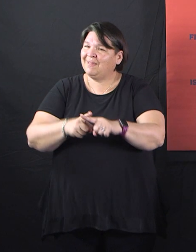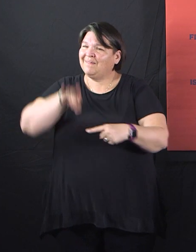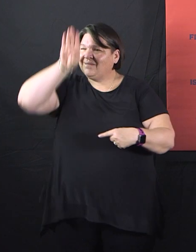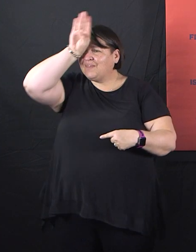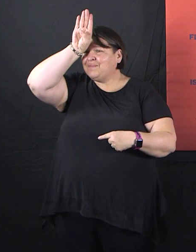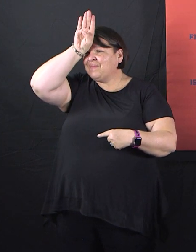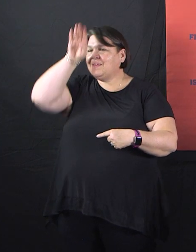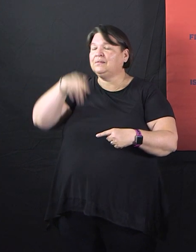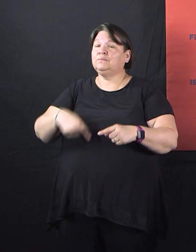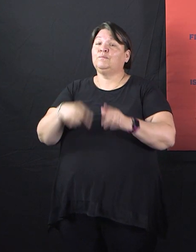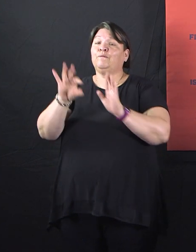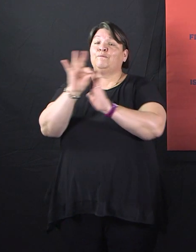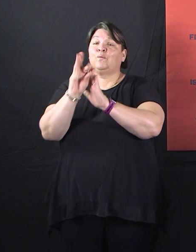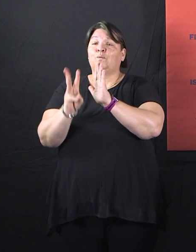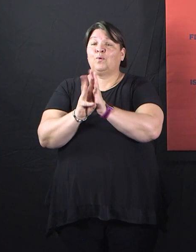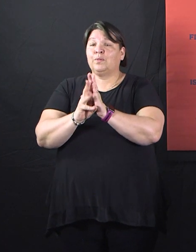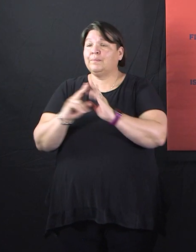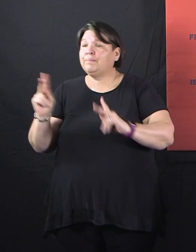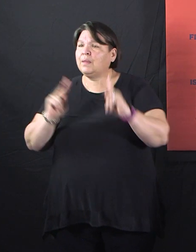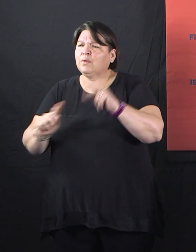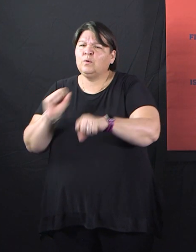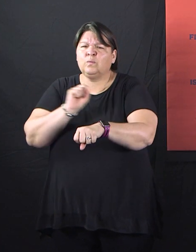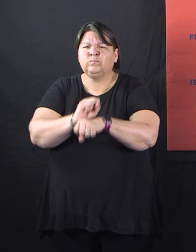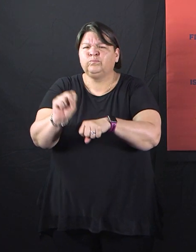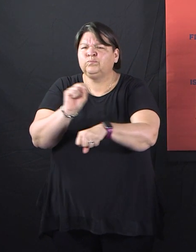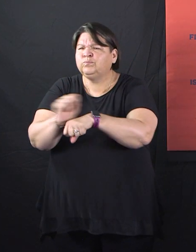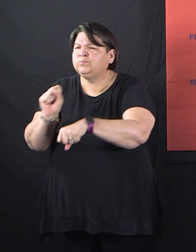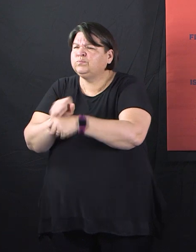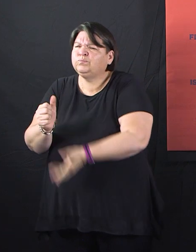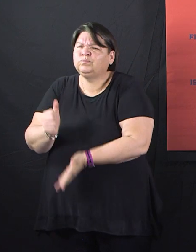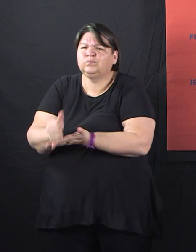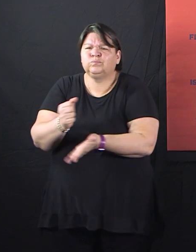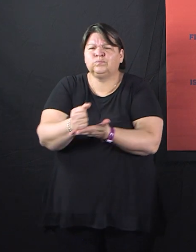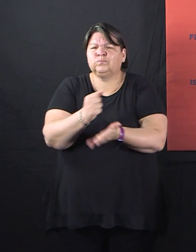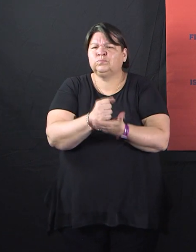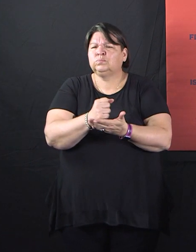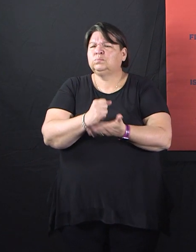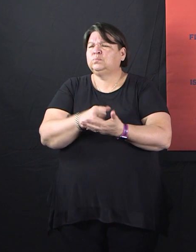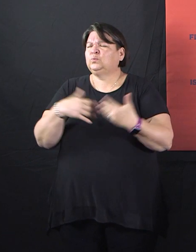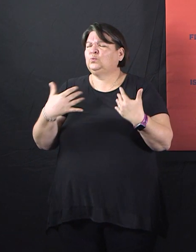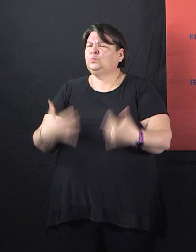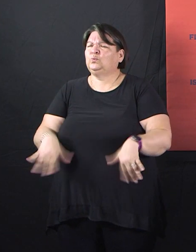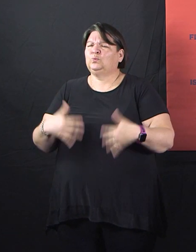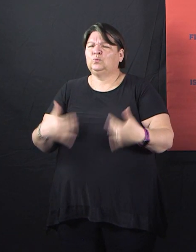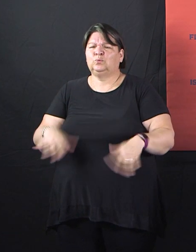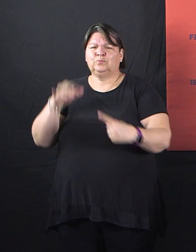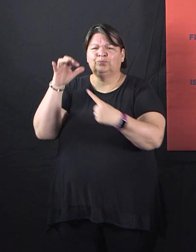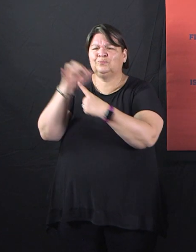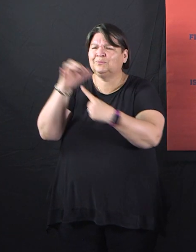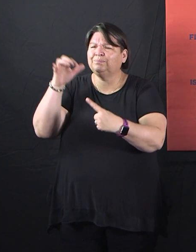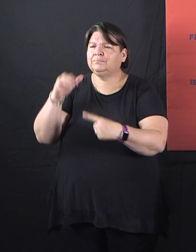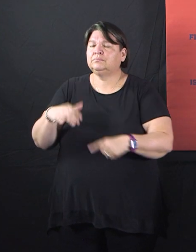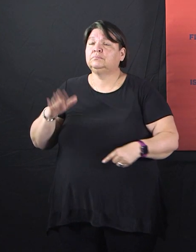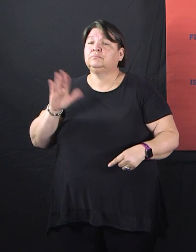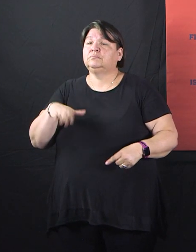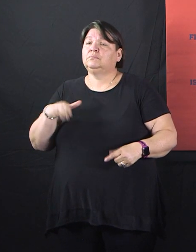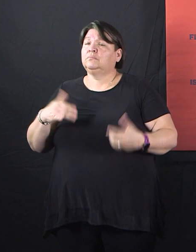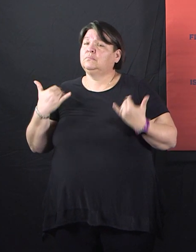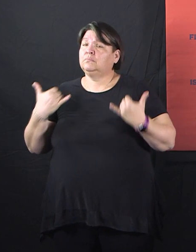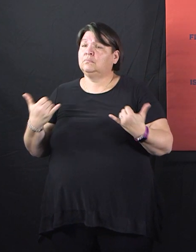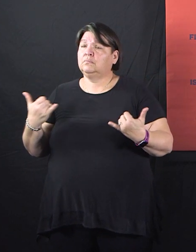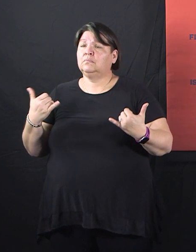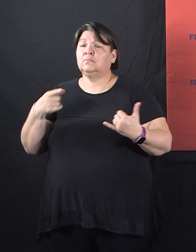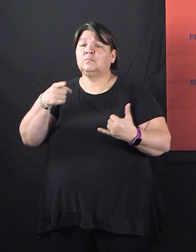goes on and on and on. But no homemade materials for now, folks. Businesses and individuals are encouraged to donate.